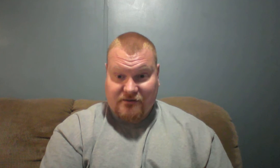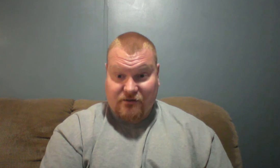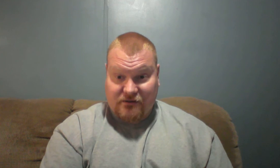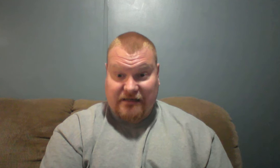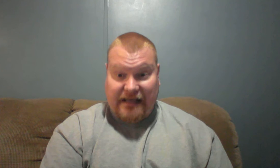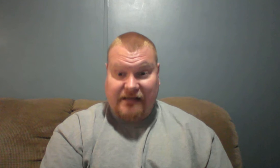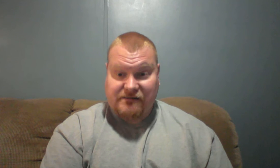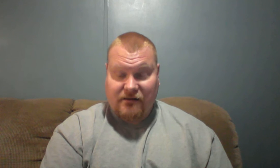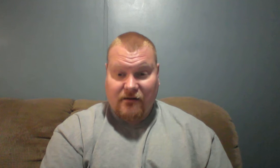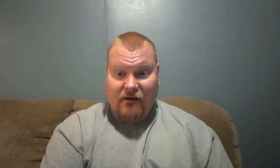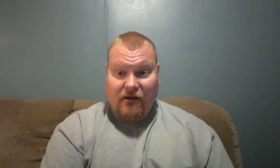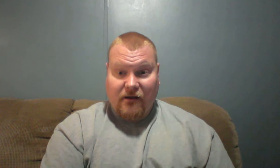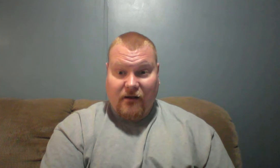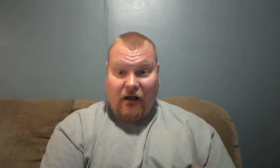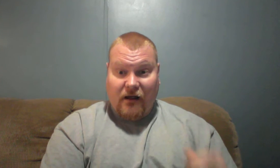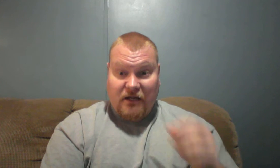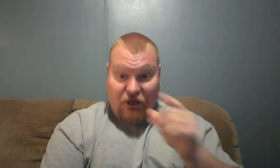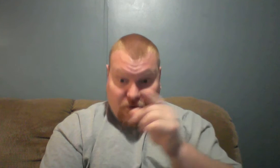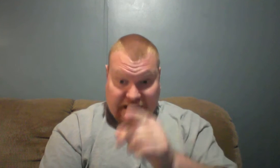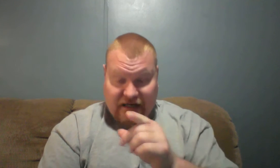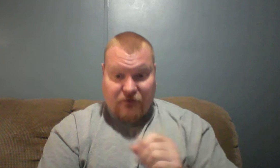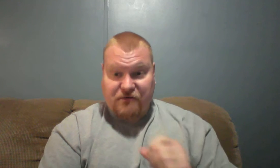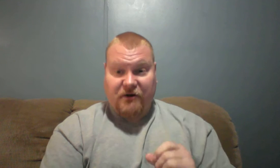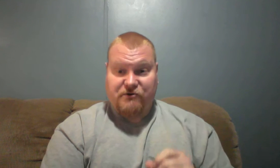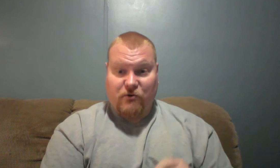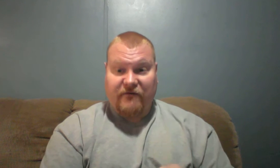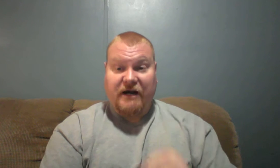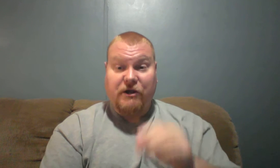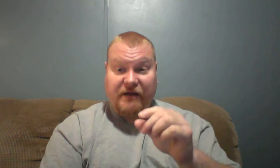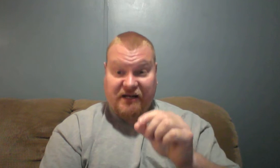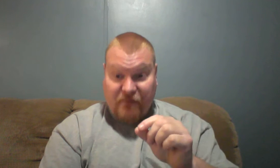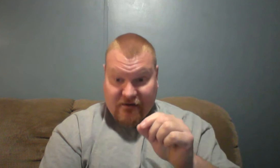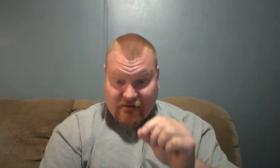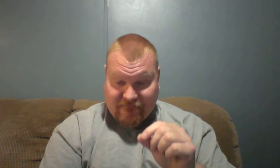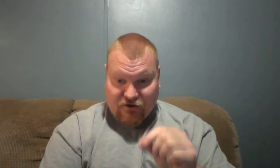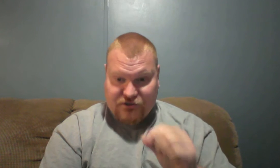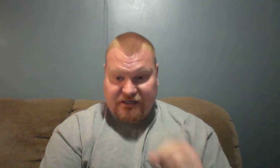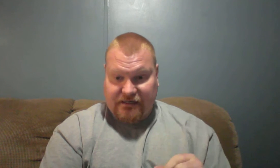So, yes. You need to know spiritual warfare. You need to be versed in it.